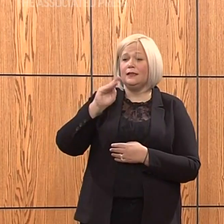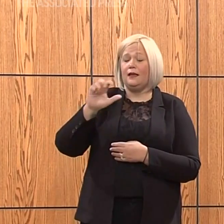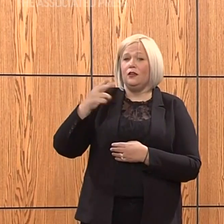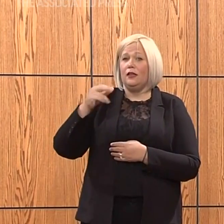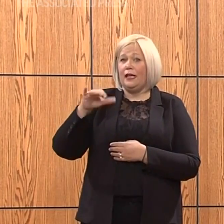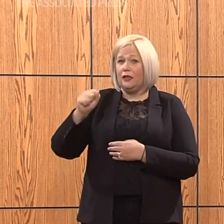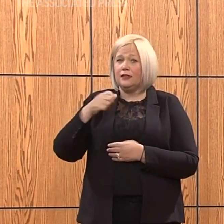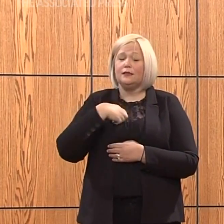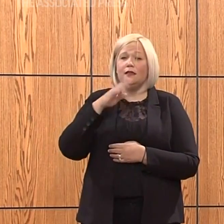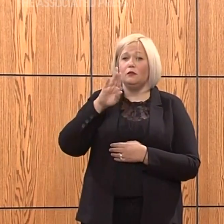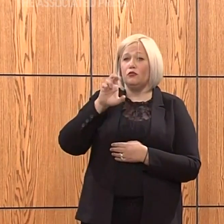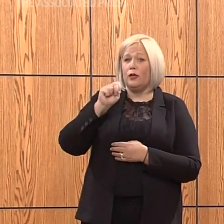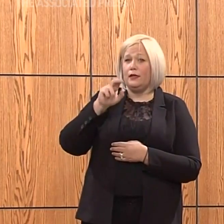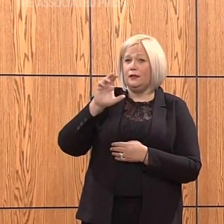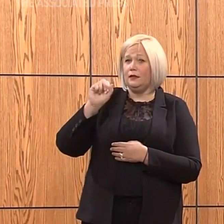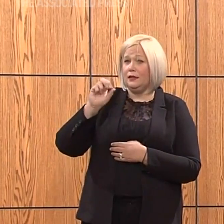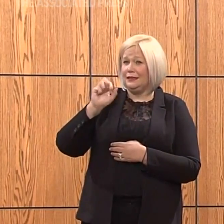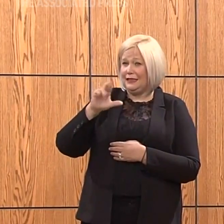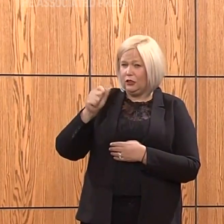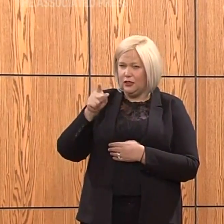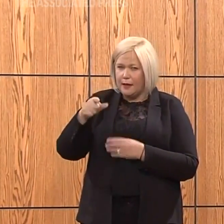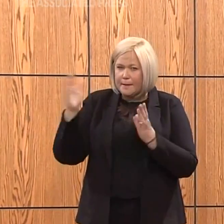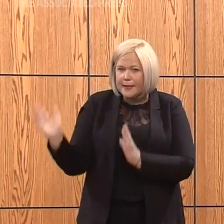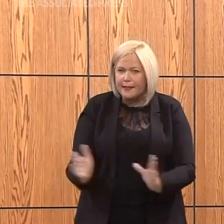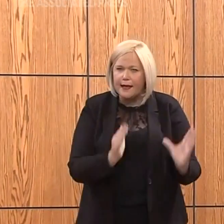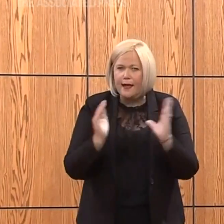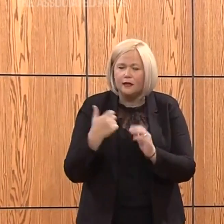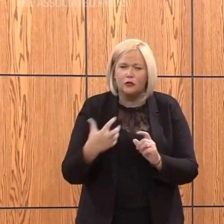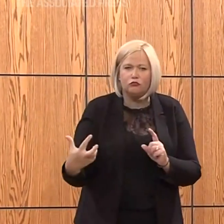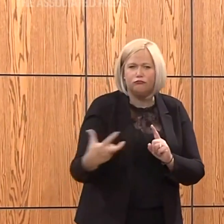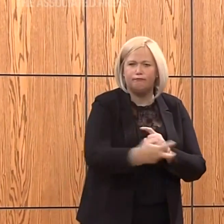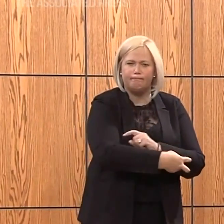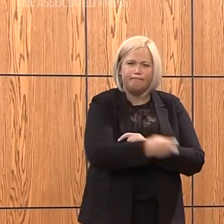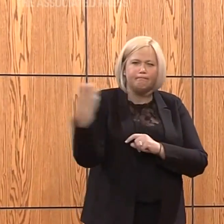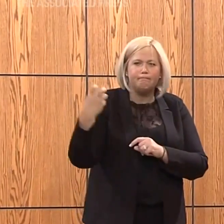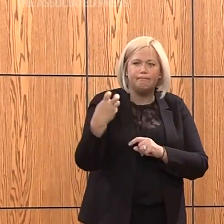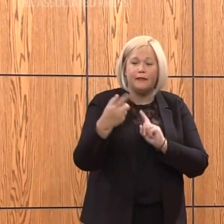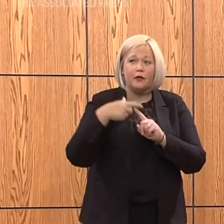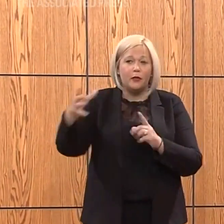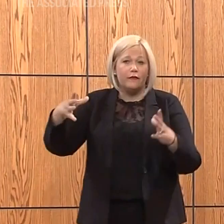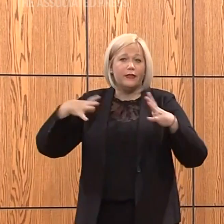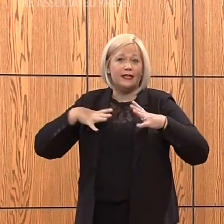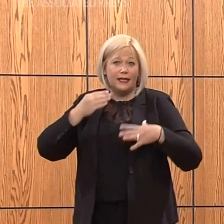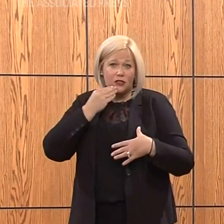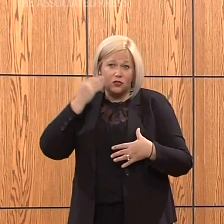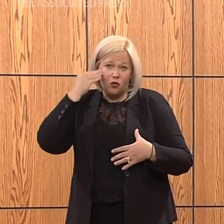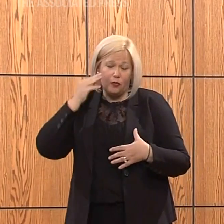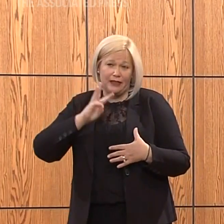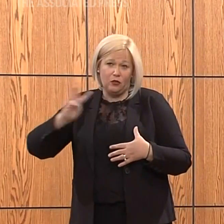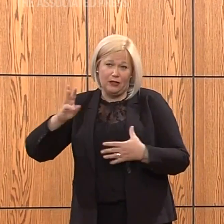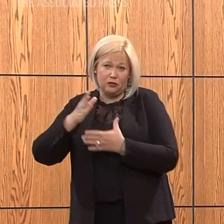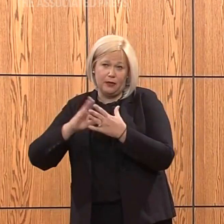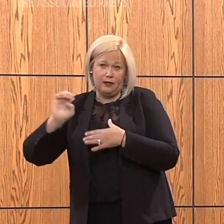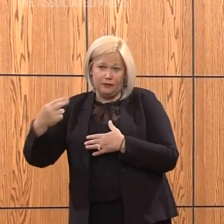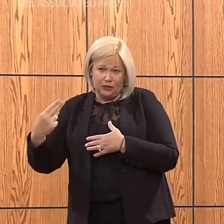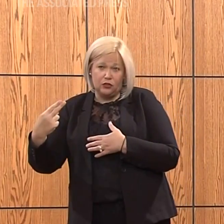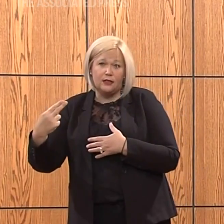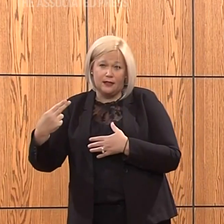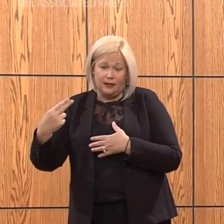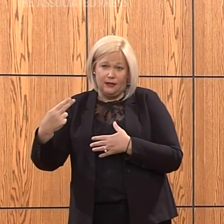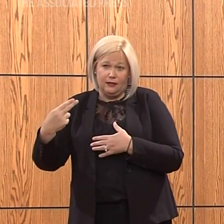and Brandon Caserta conspired to kidnap the governor from her vacation home in the Western District of Michigan